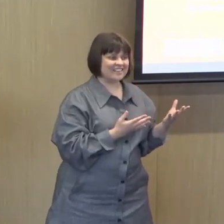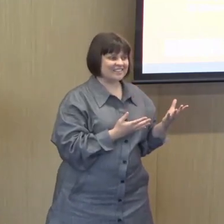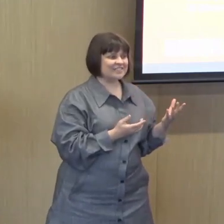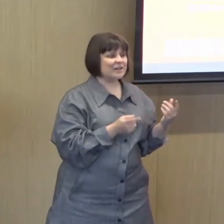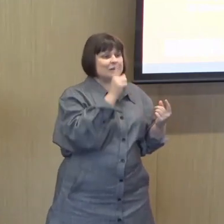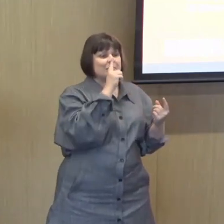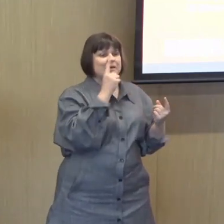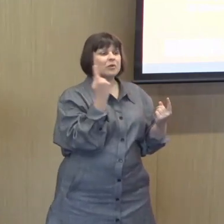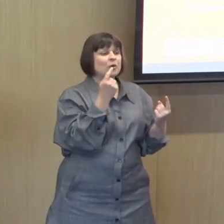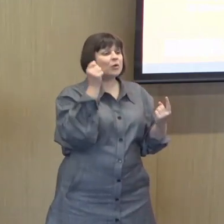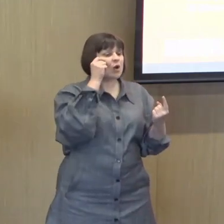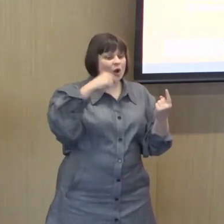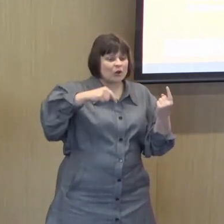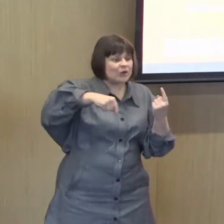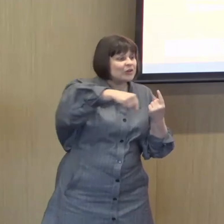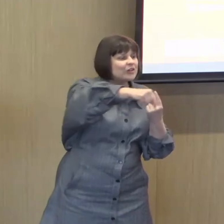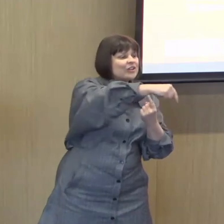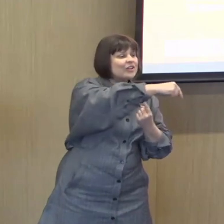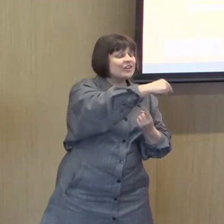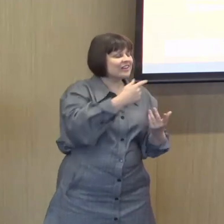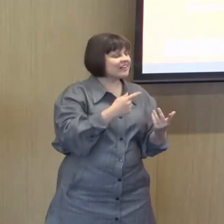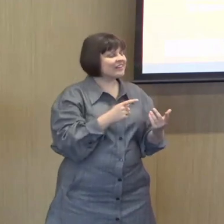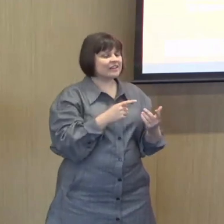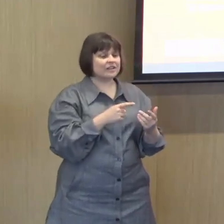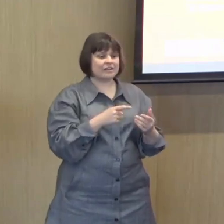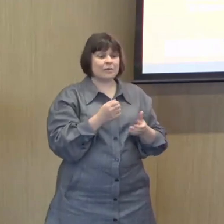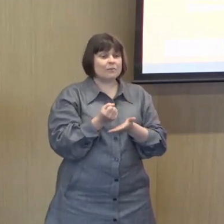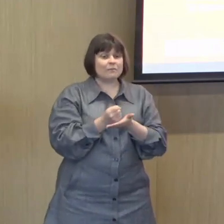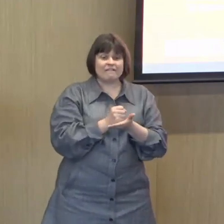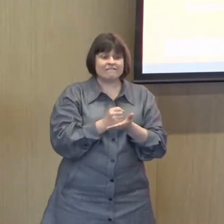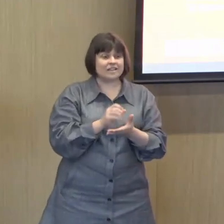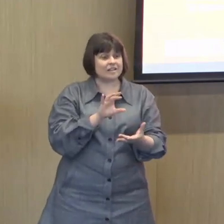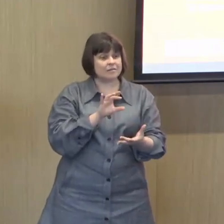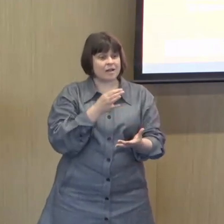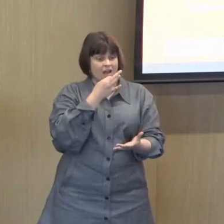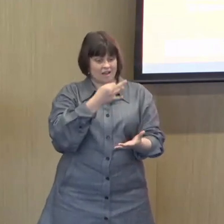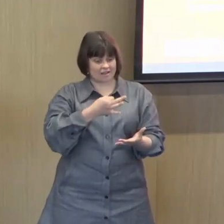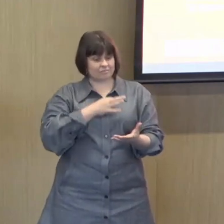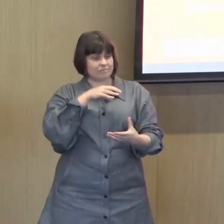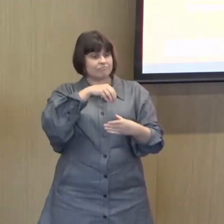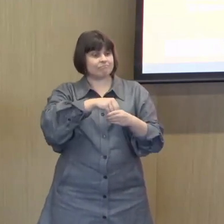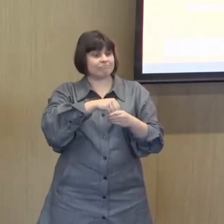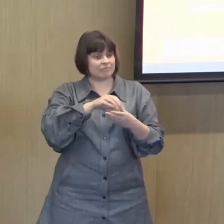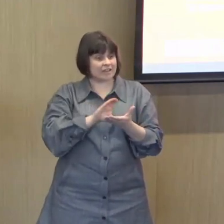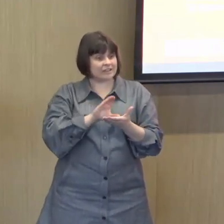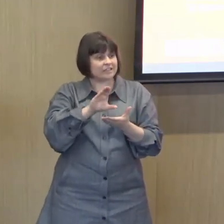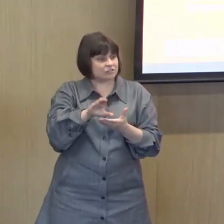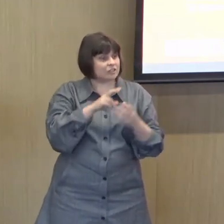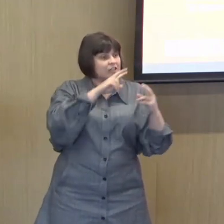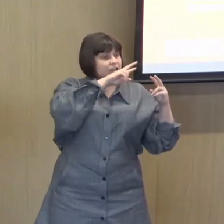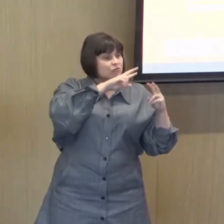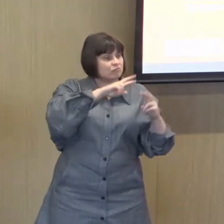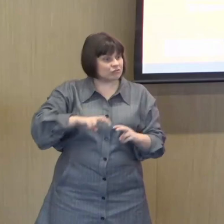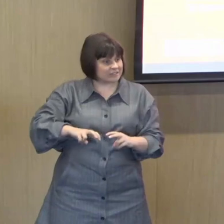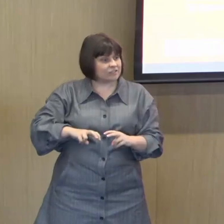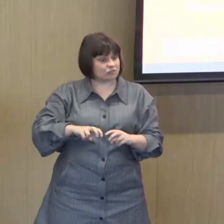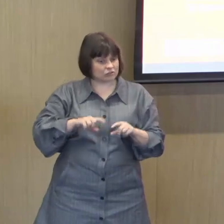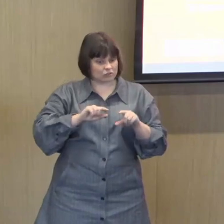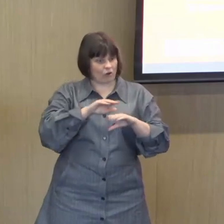When Philip invited me to partner on this grant and to conduct the research element to ensure that we really were grabbing and reflecting